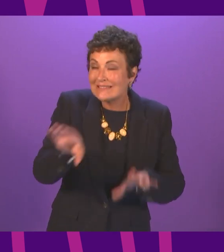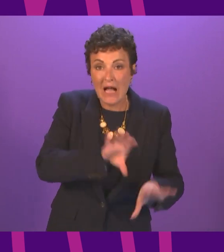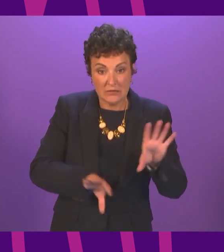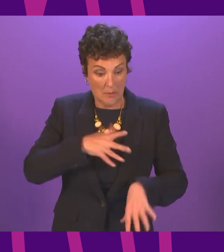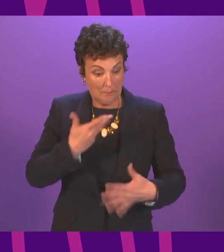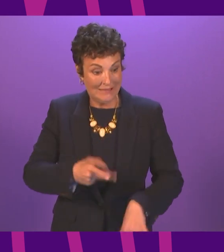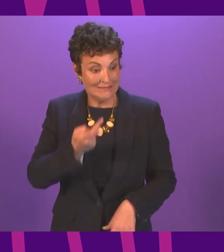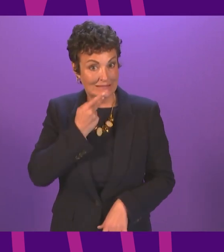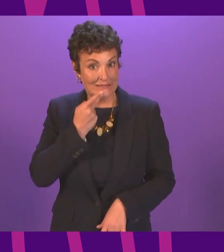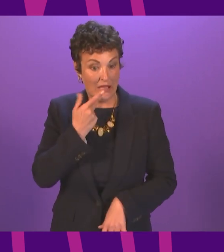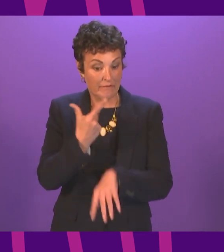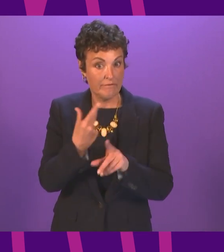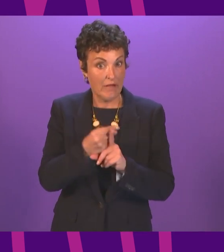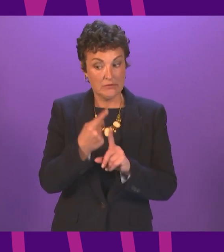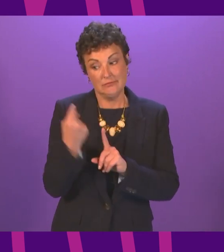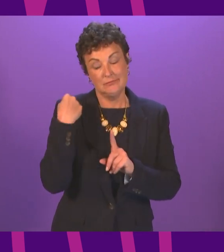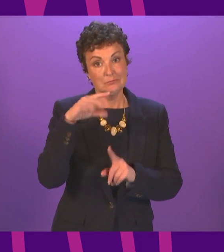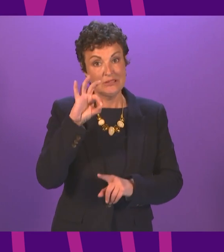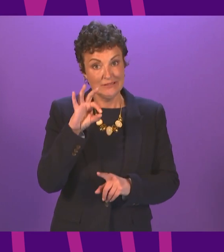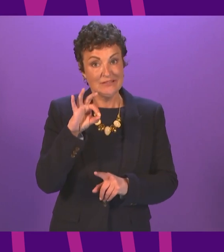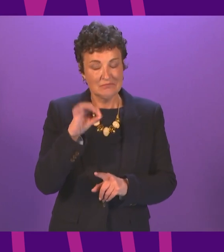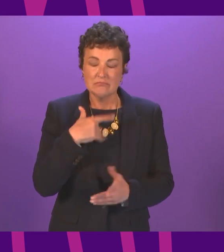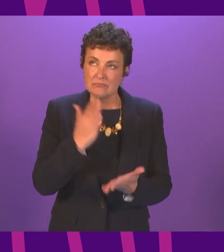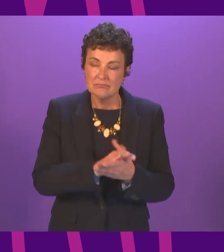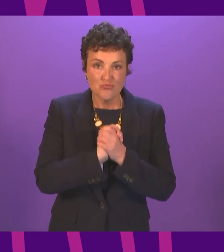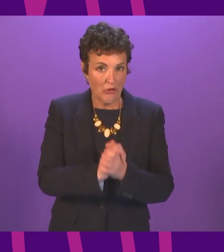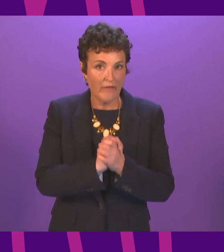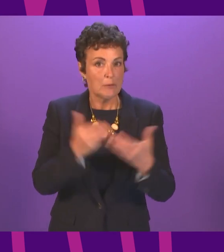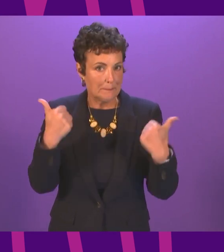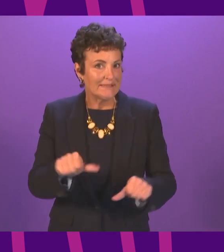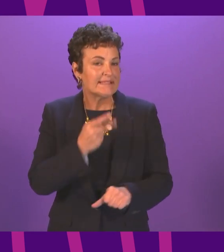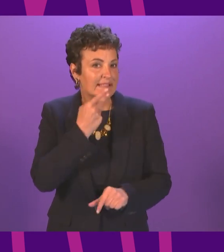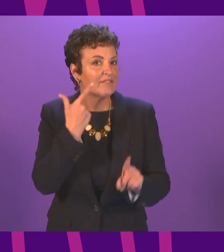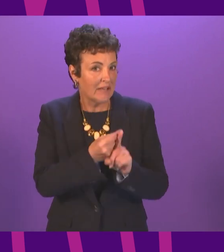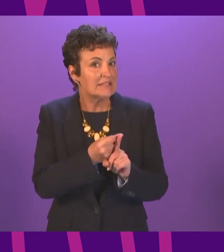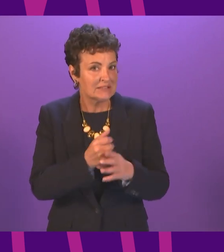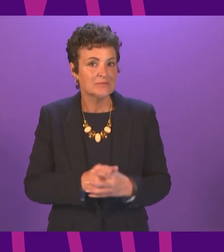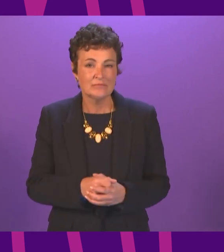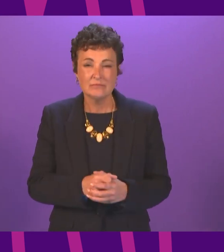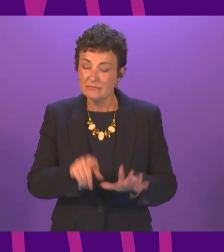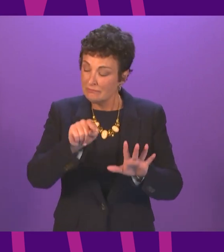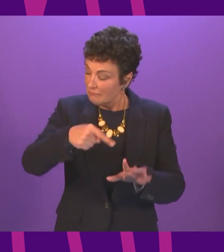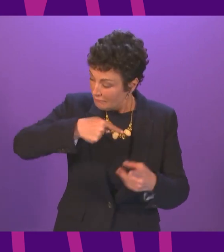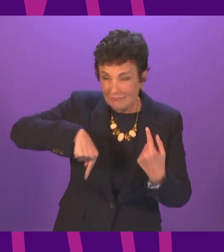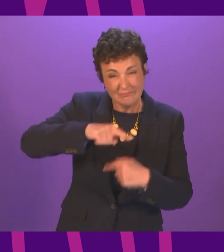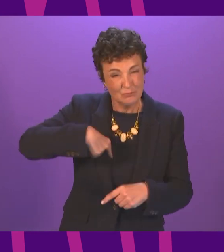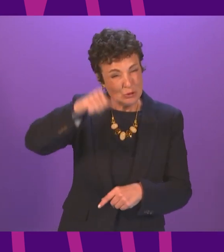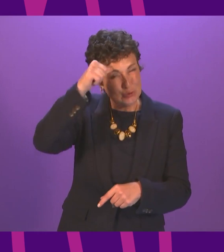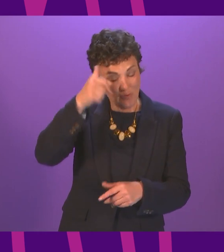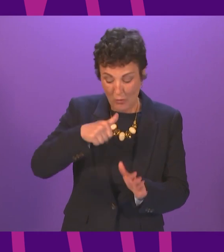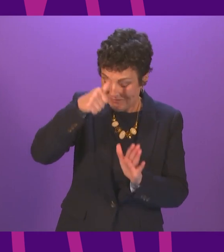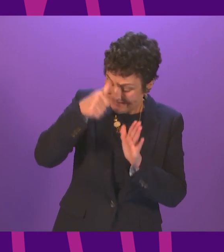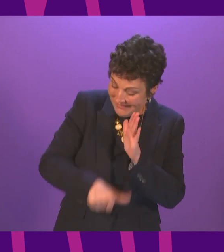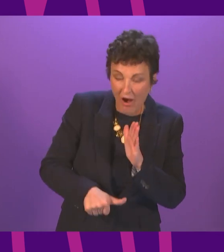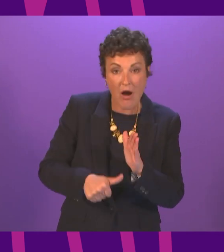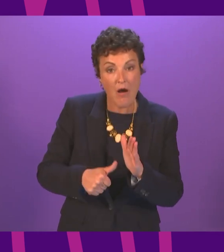second vaccination on Monday this week and I'm very grateful for it we have known from the very beginning of the vaccine